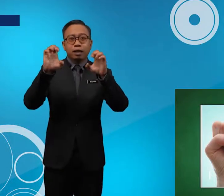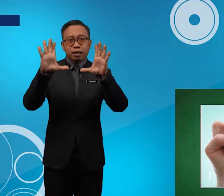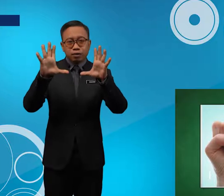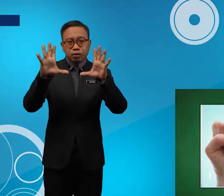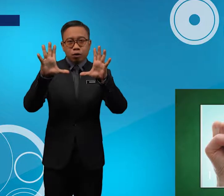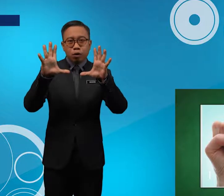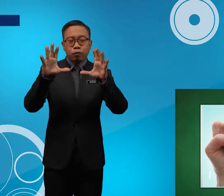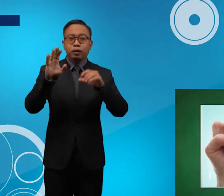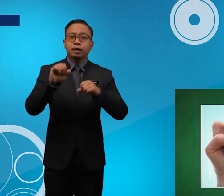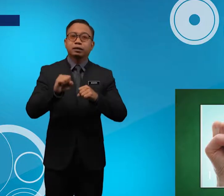release your fingers.